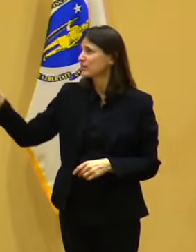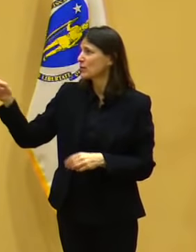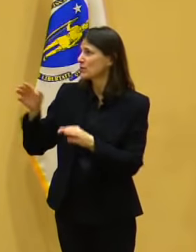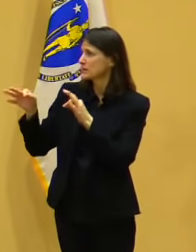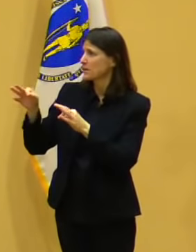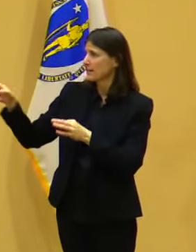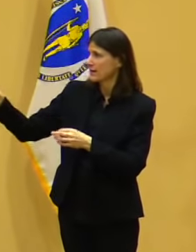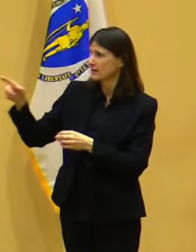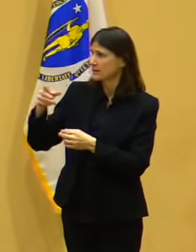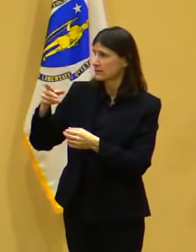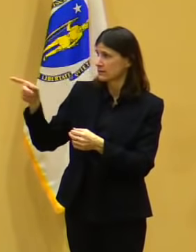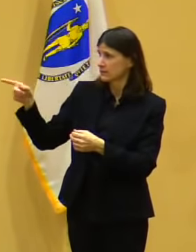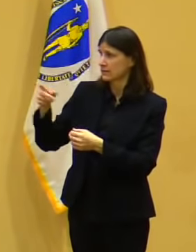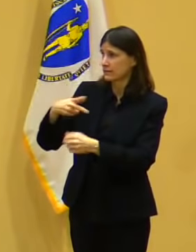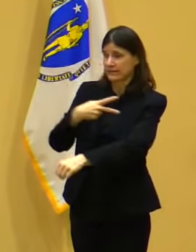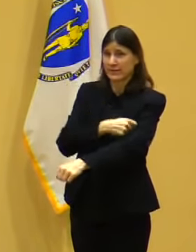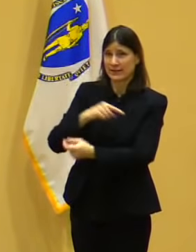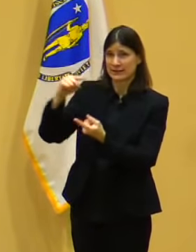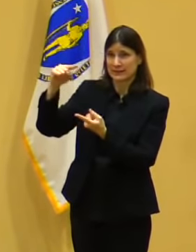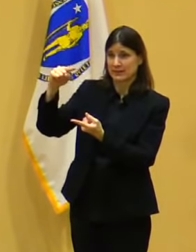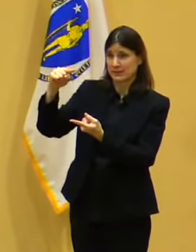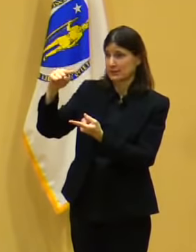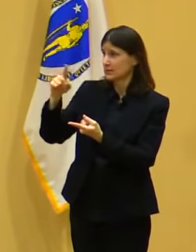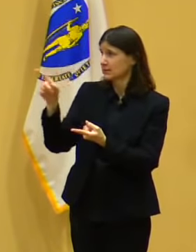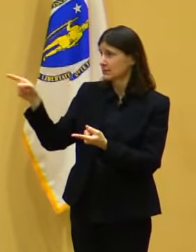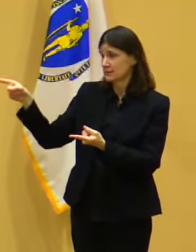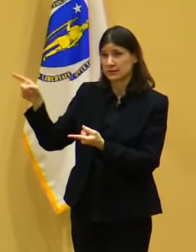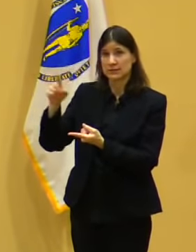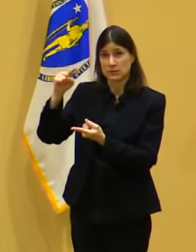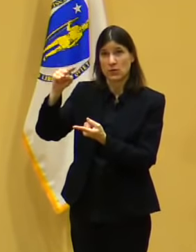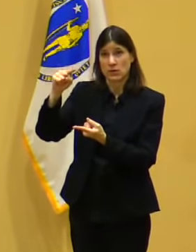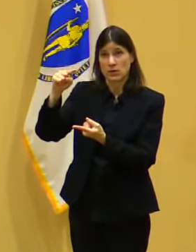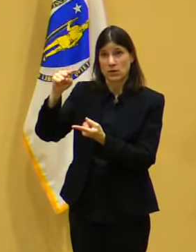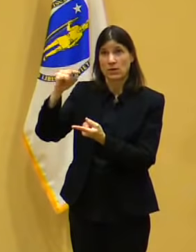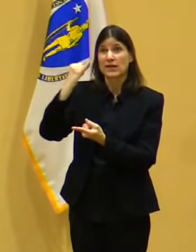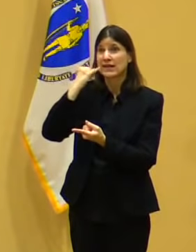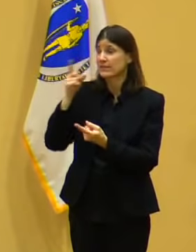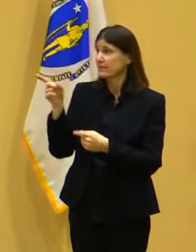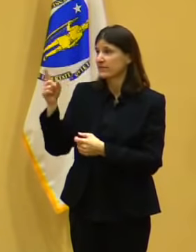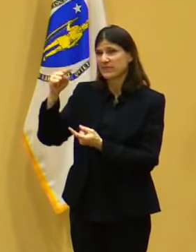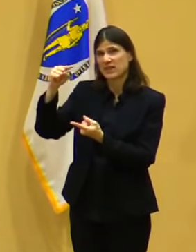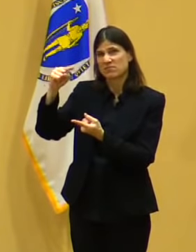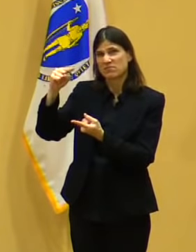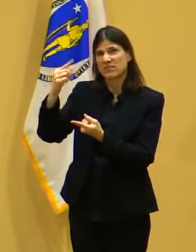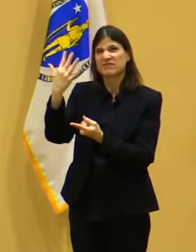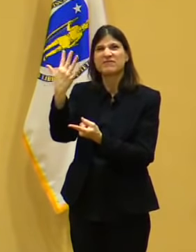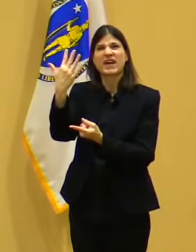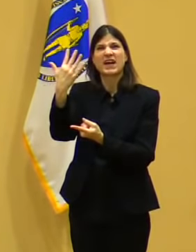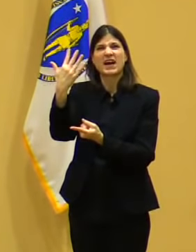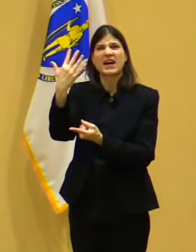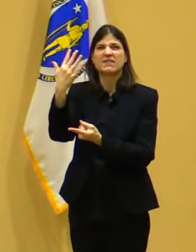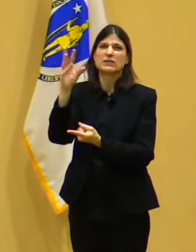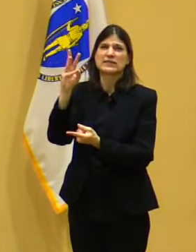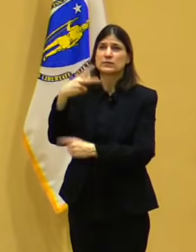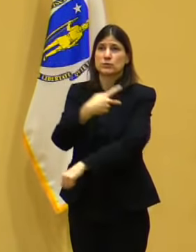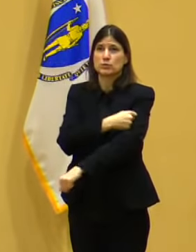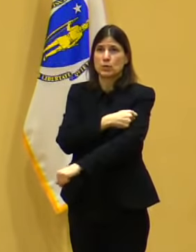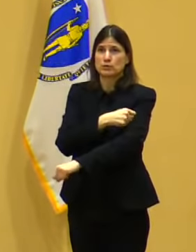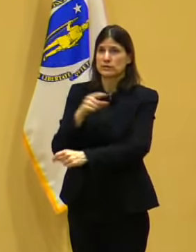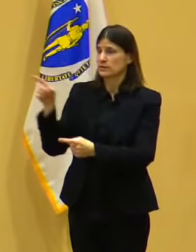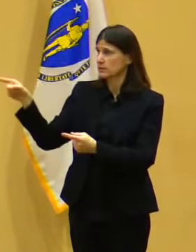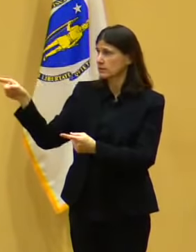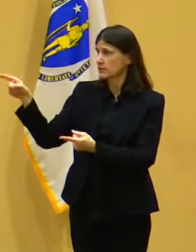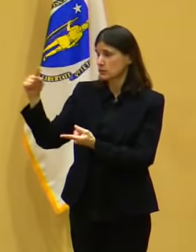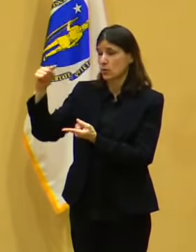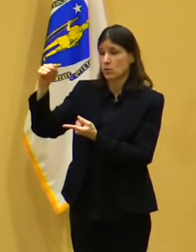And so, to be really accurate, you've got to make sure you're going to be able to use all six shots in